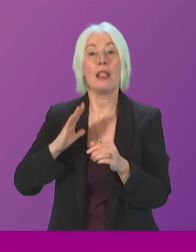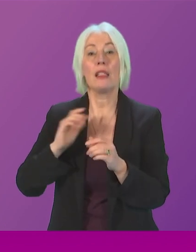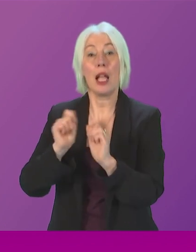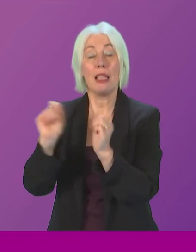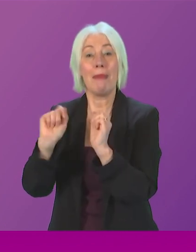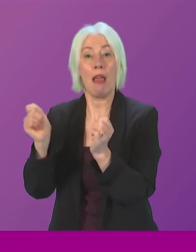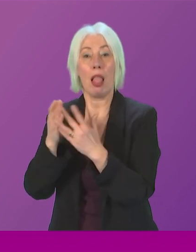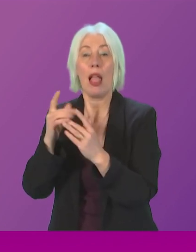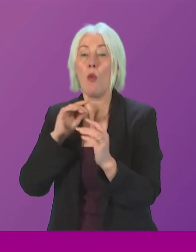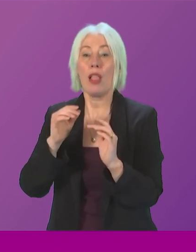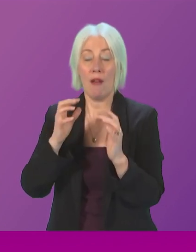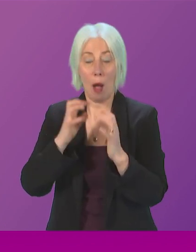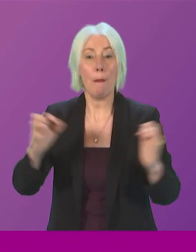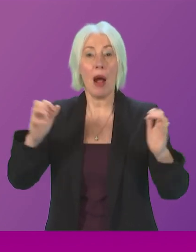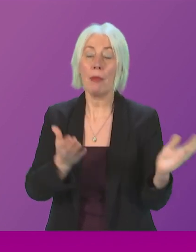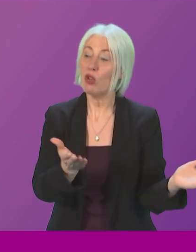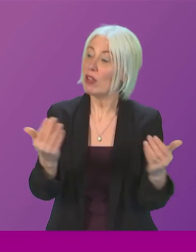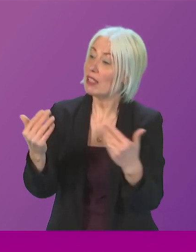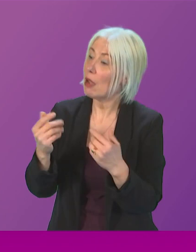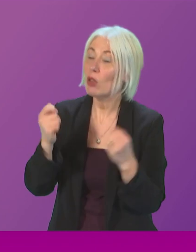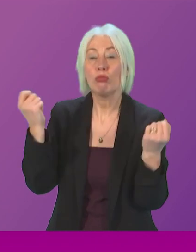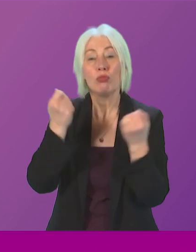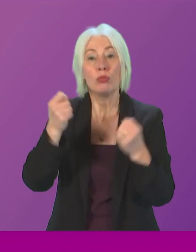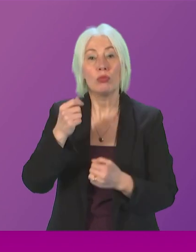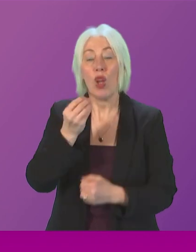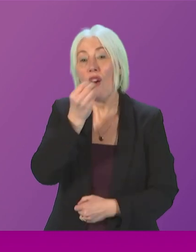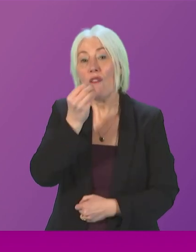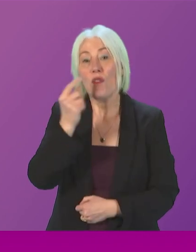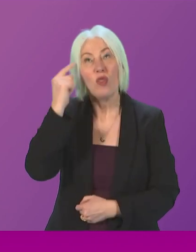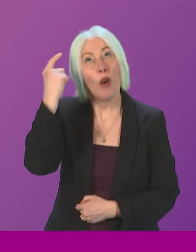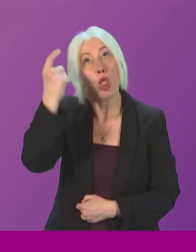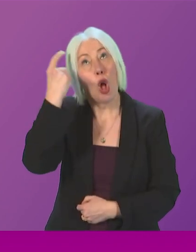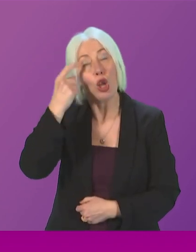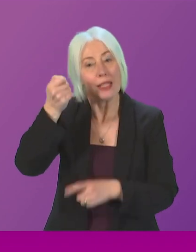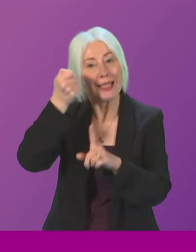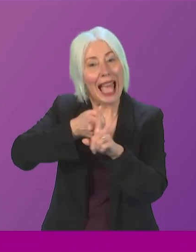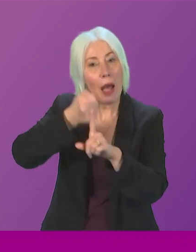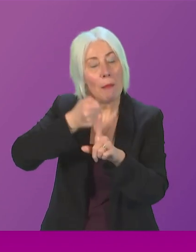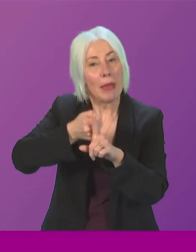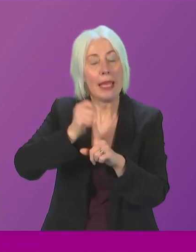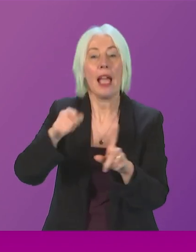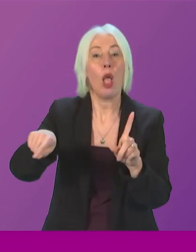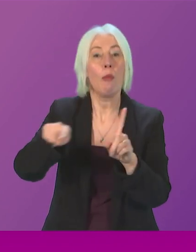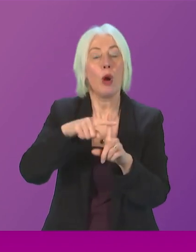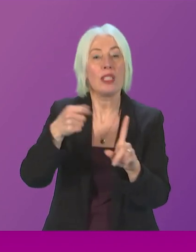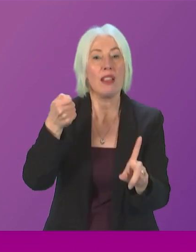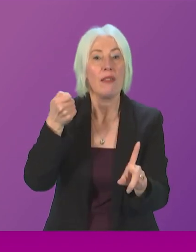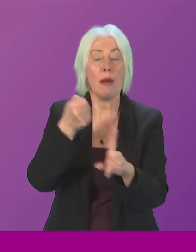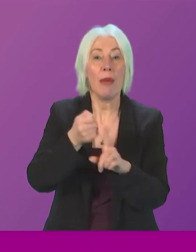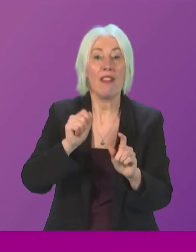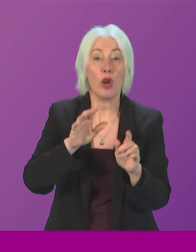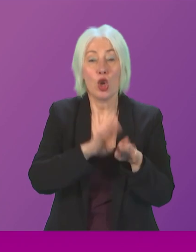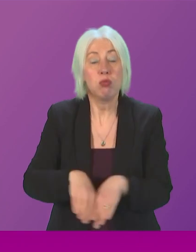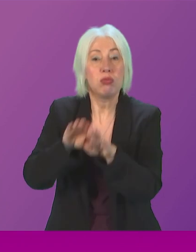a parliamentary reception to celebrate the Food for Thought campaign and the positive impact of universal free school